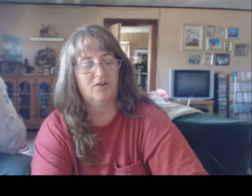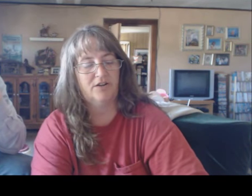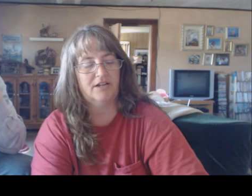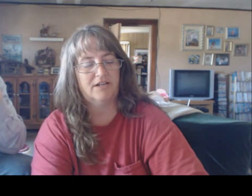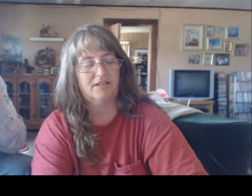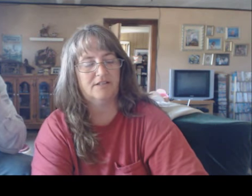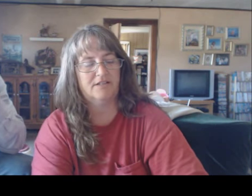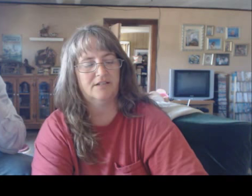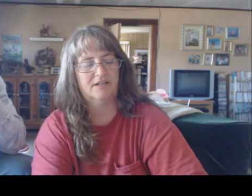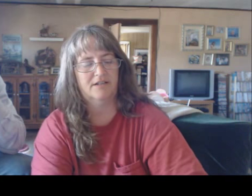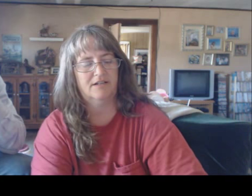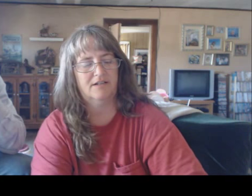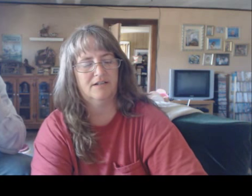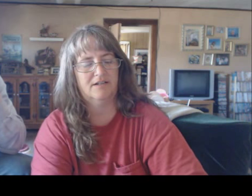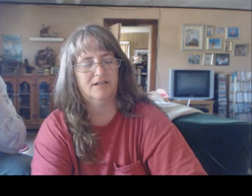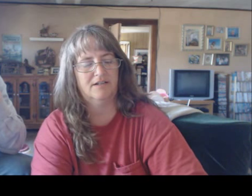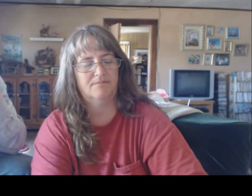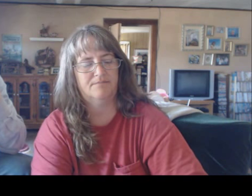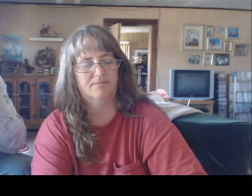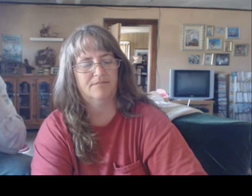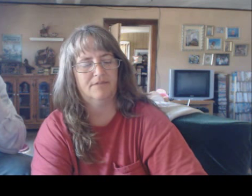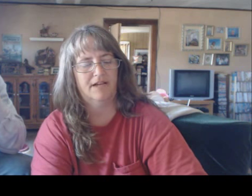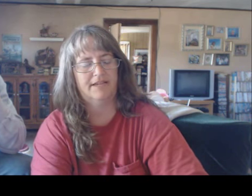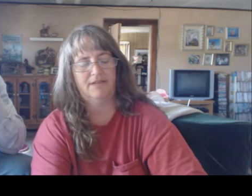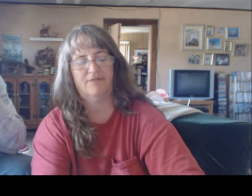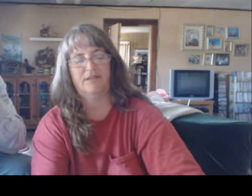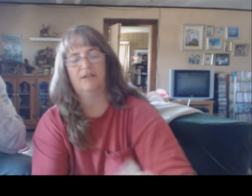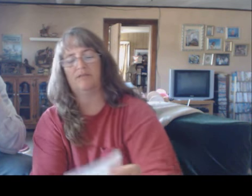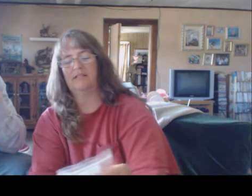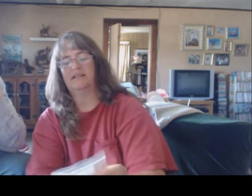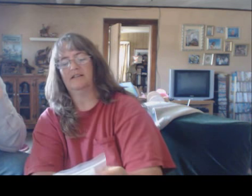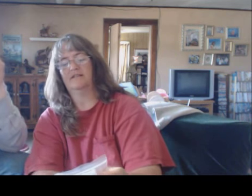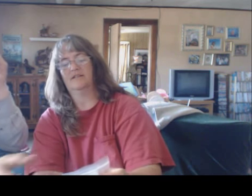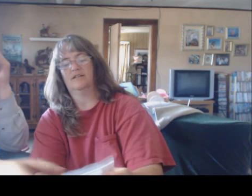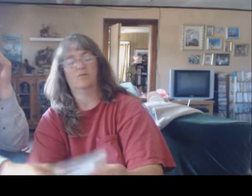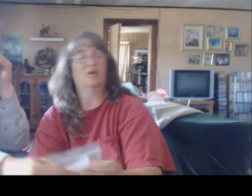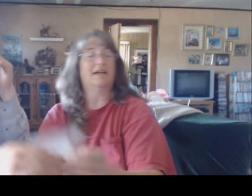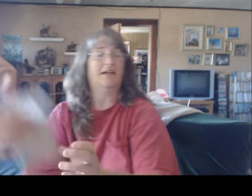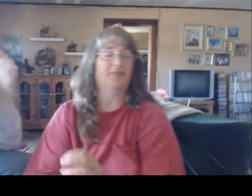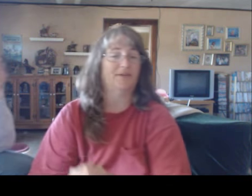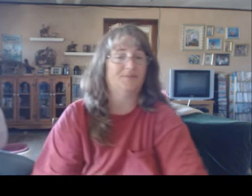ingredient, um, I can read that. What's that say? Lay out there.